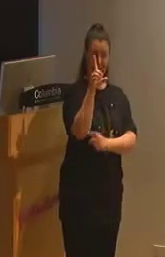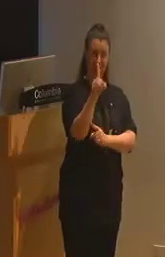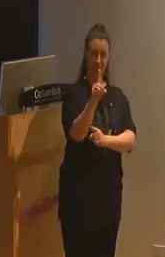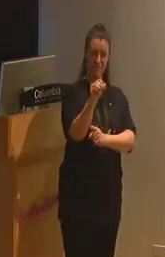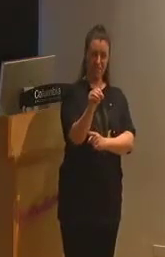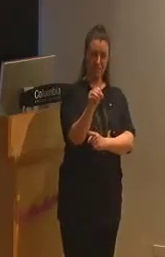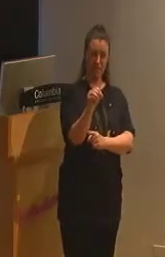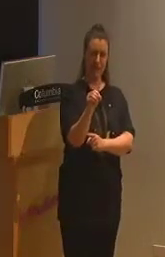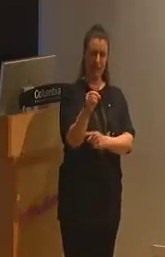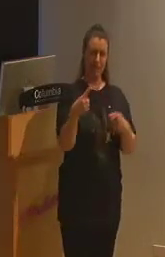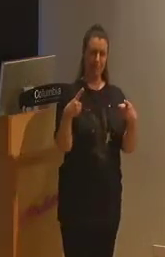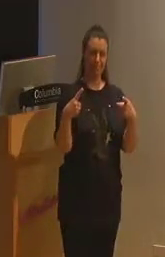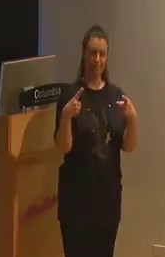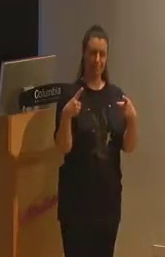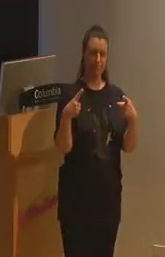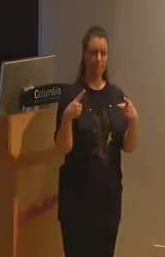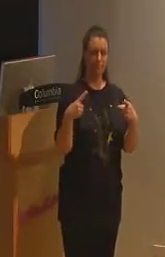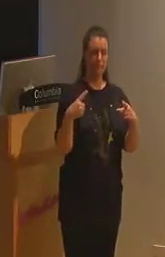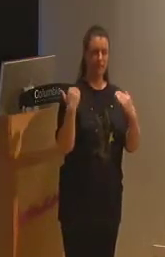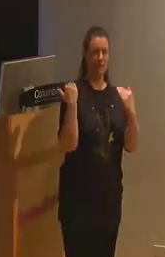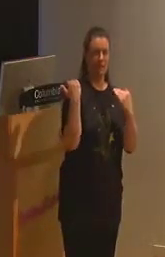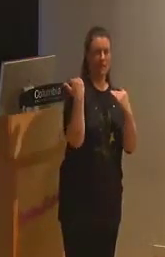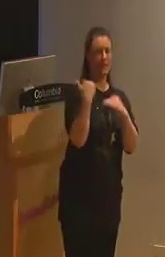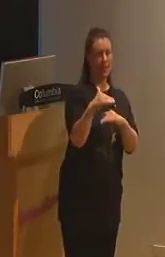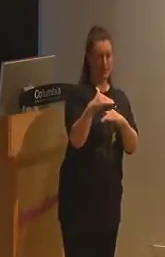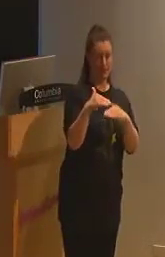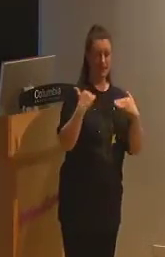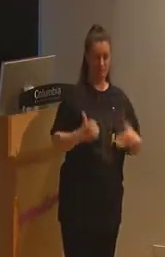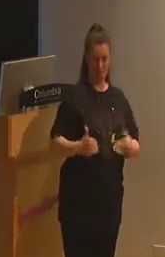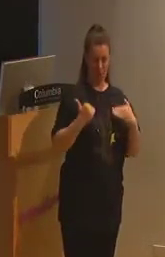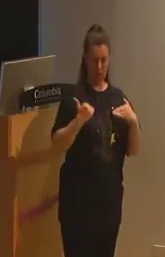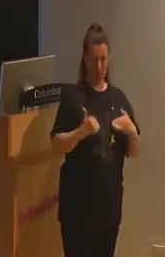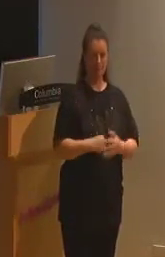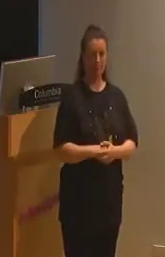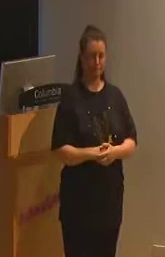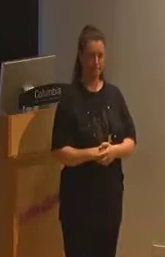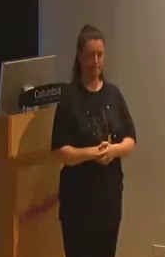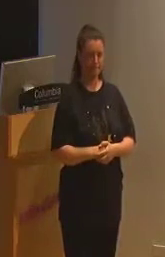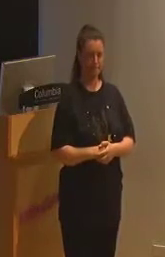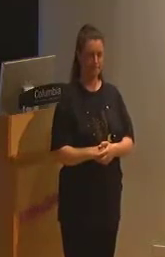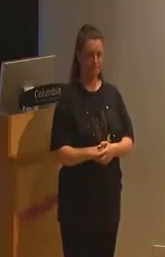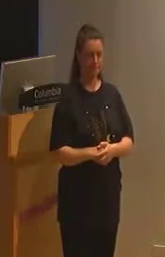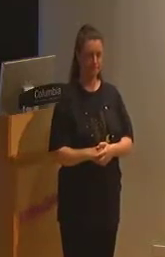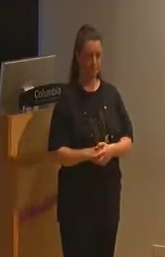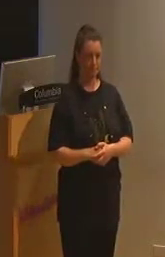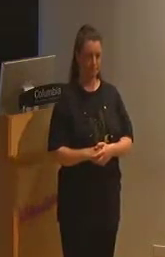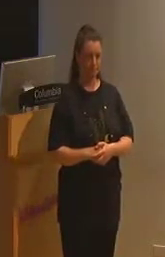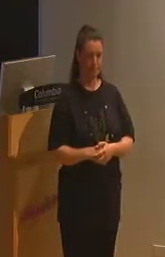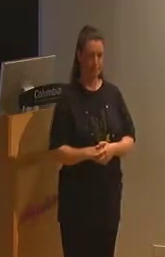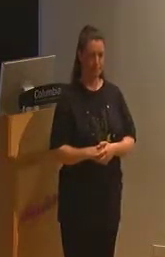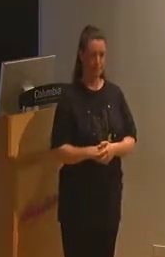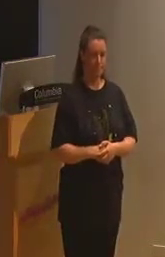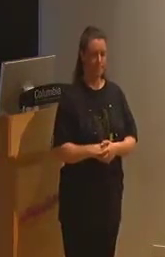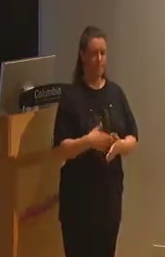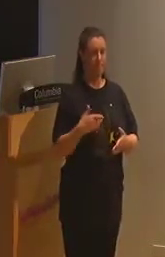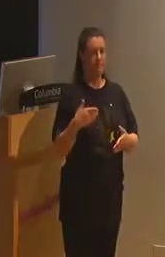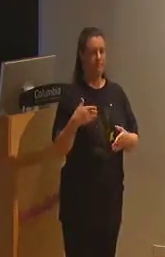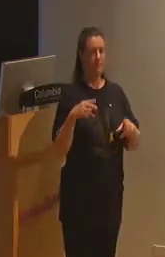body as one which exists outside the rational, autonomous, idealized subject, such as the subject of right.